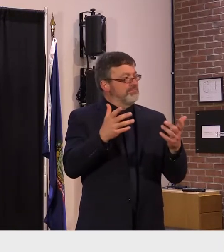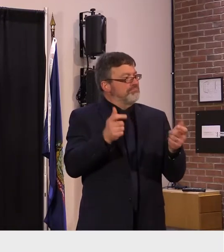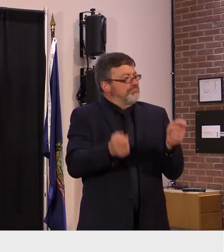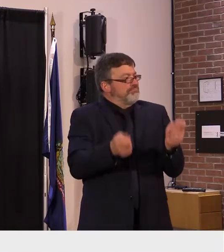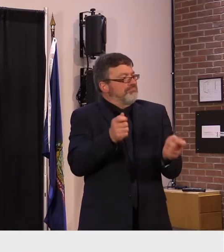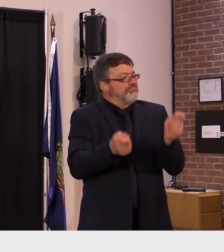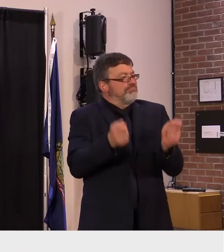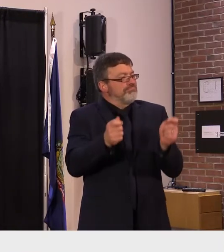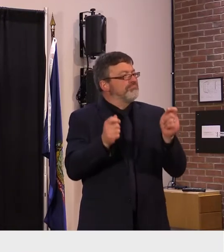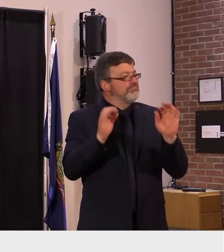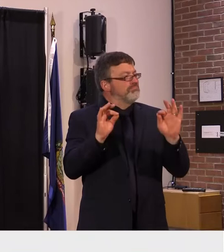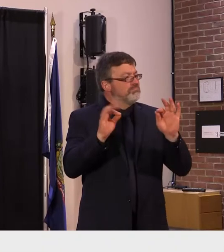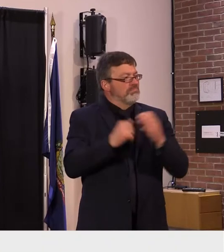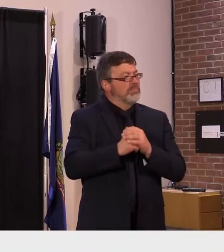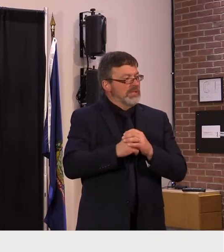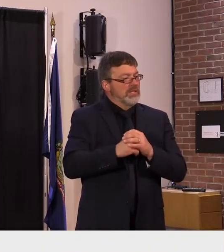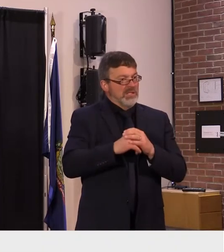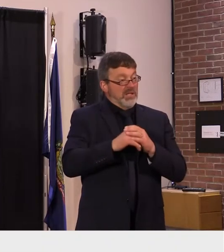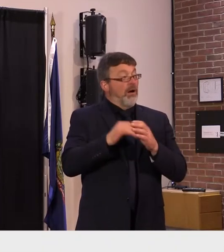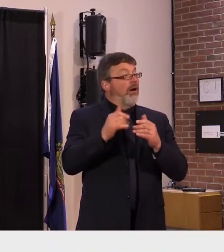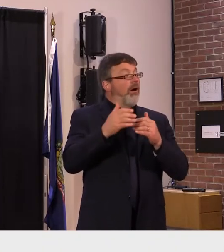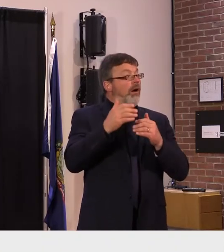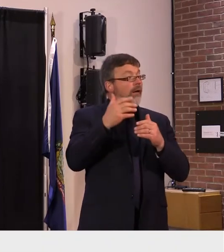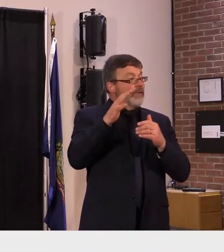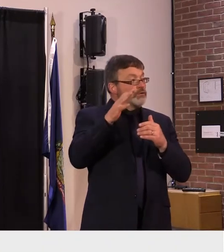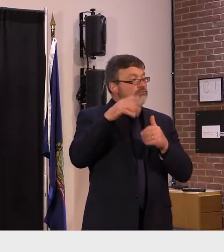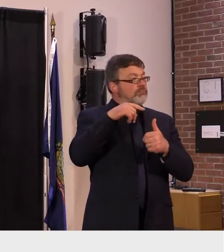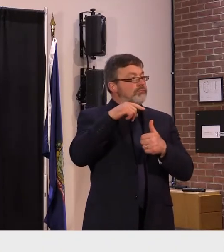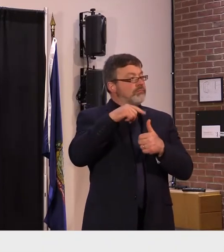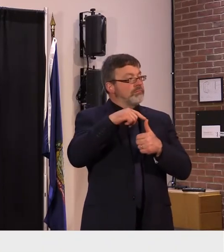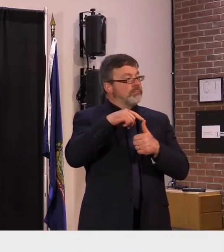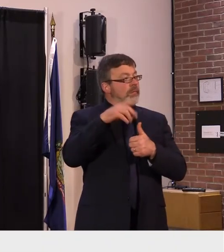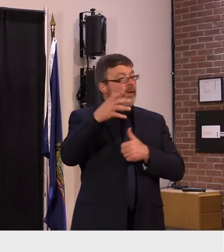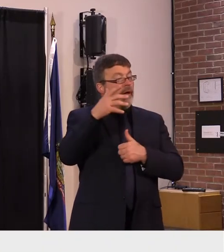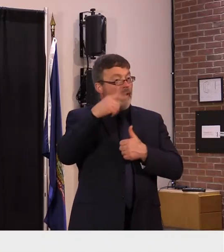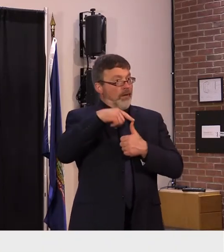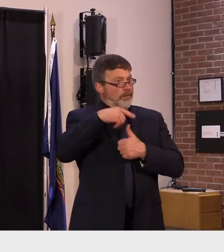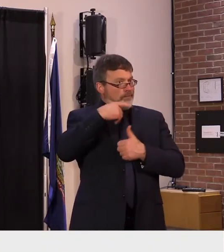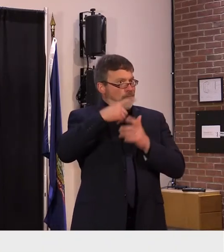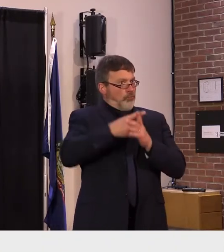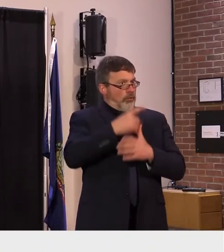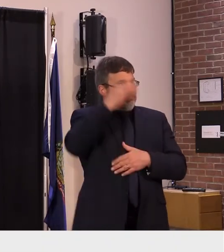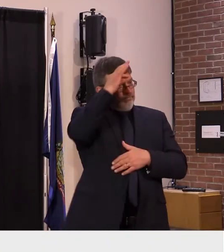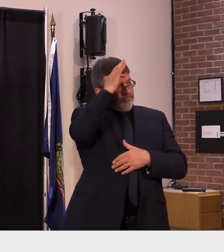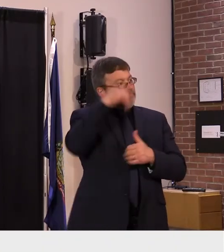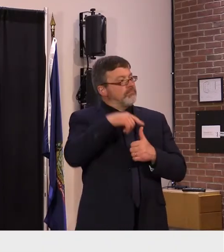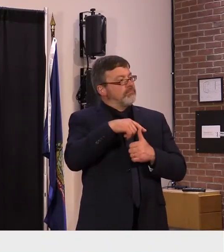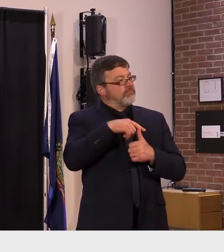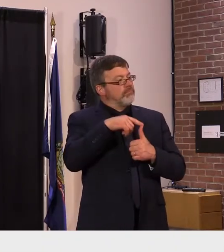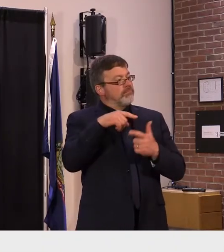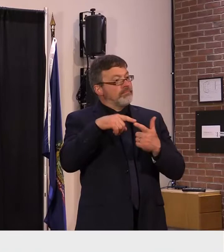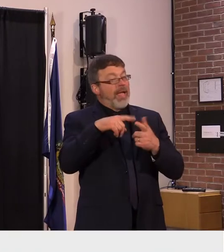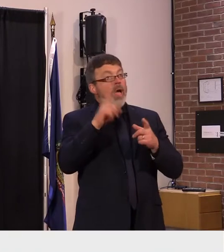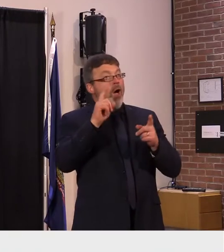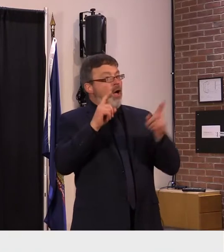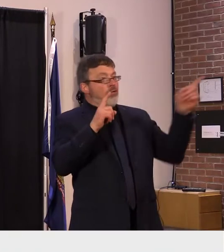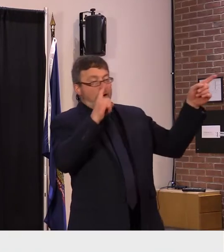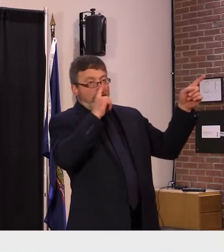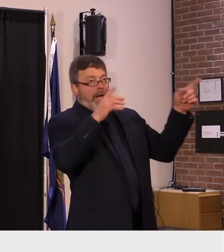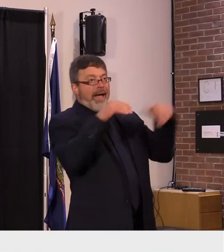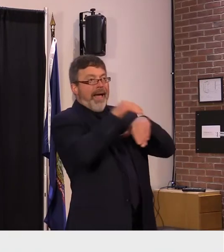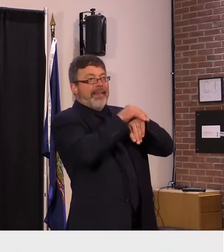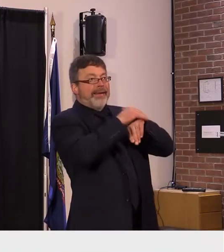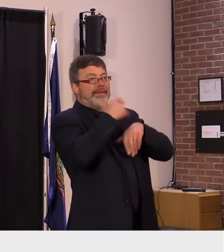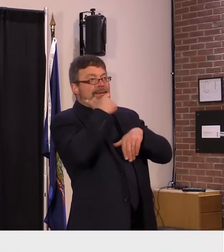the beginning phases when we knew absolutely nothing then when we had the uk variant then the delta variant then the